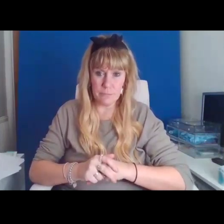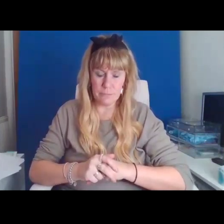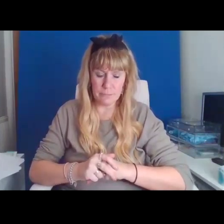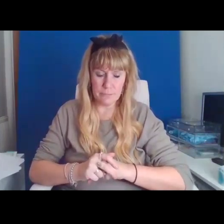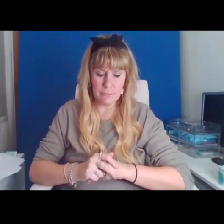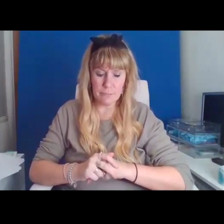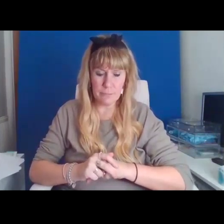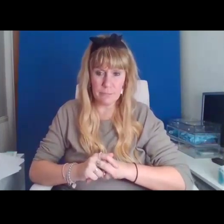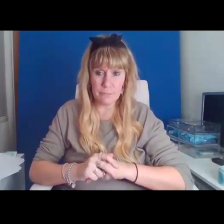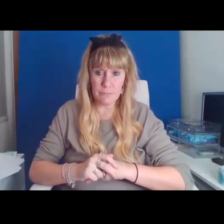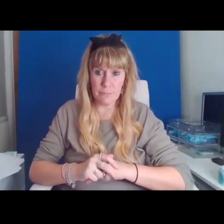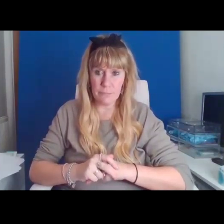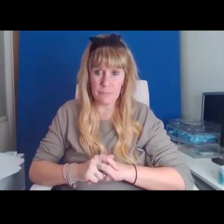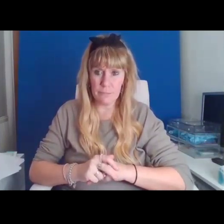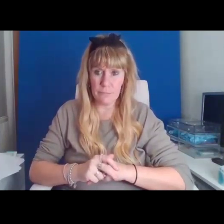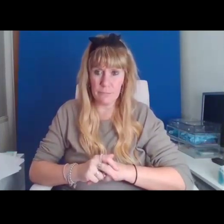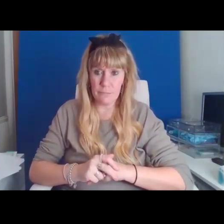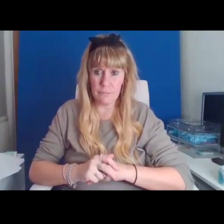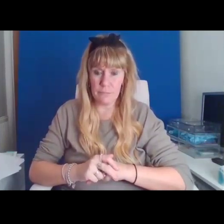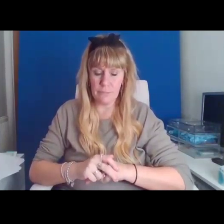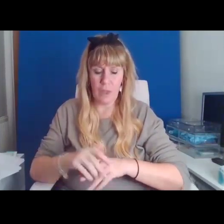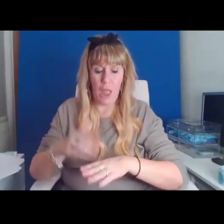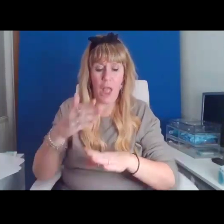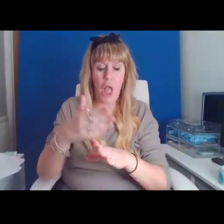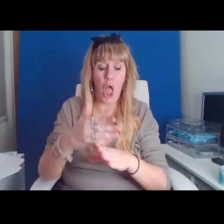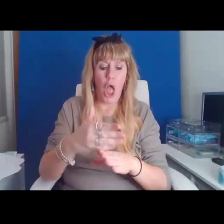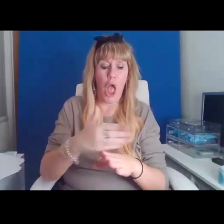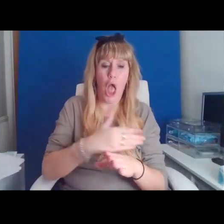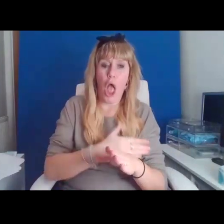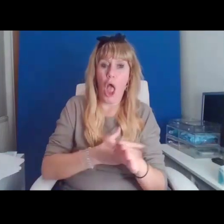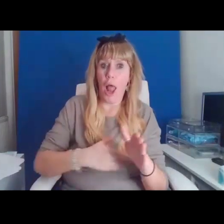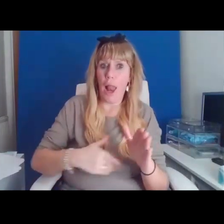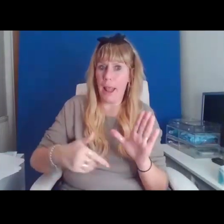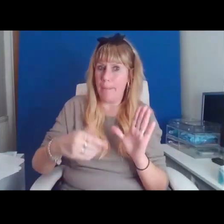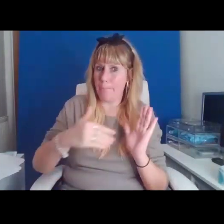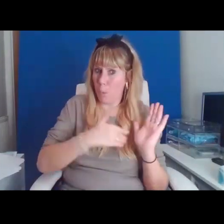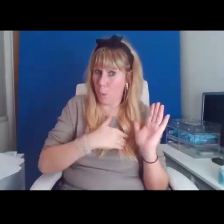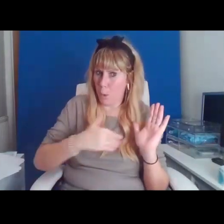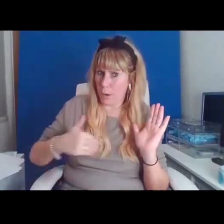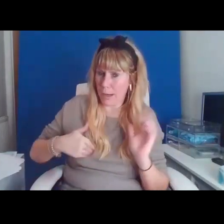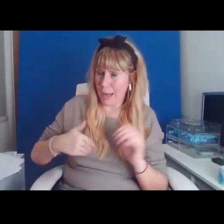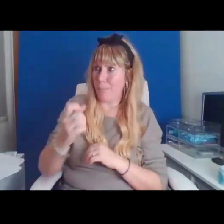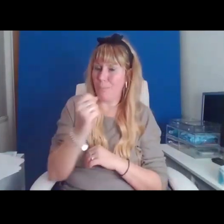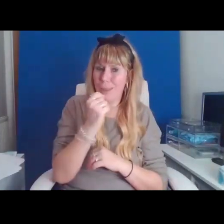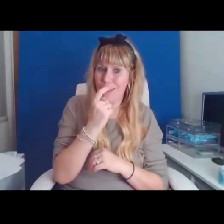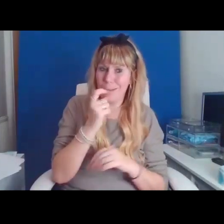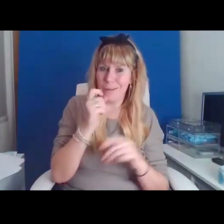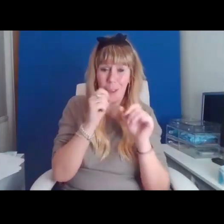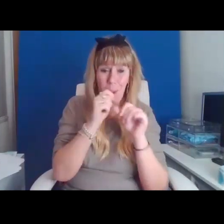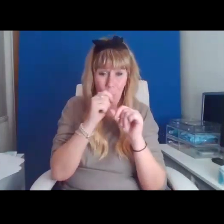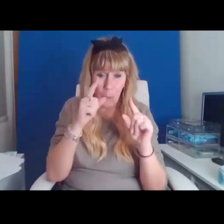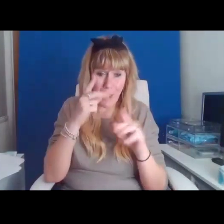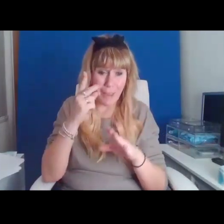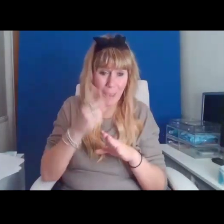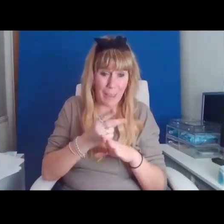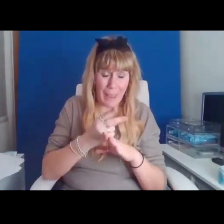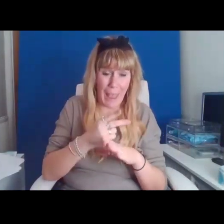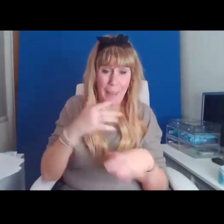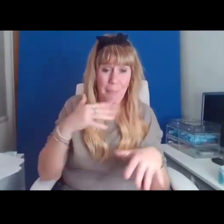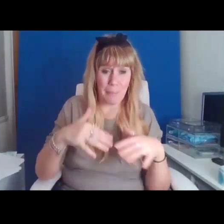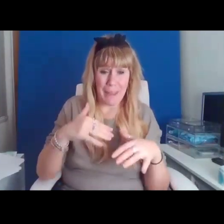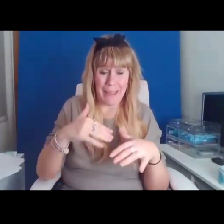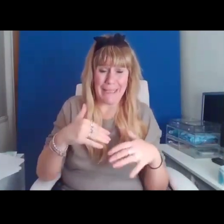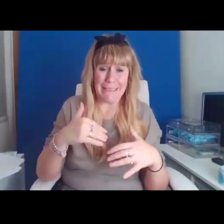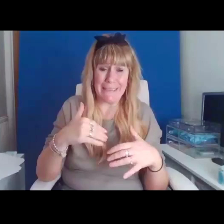2.30am pills, awake again, pain arcing, stabbing hot,